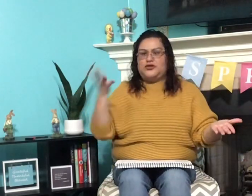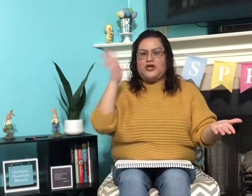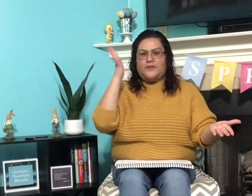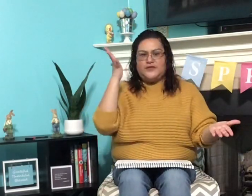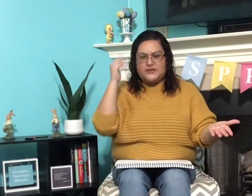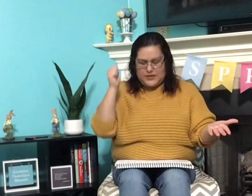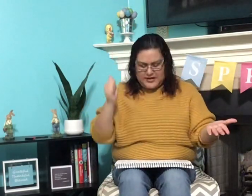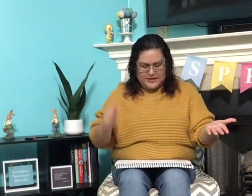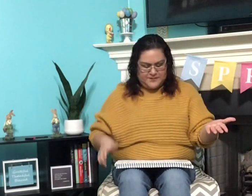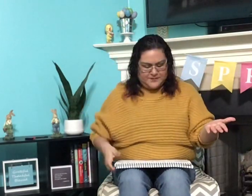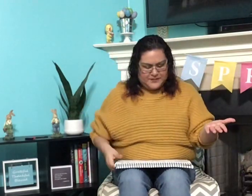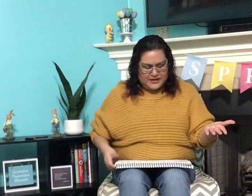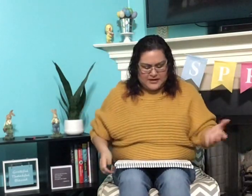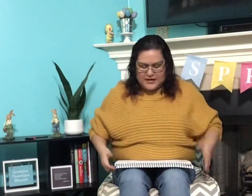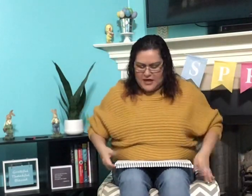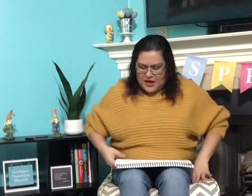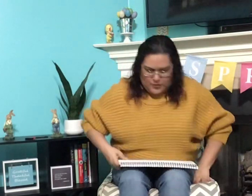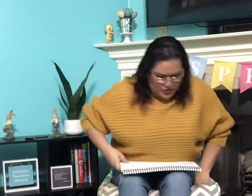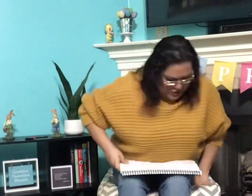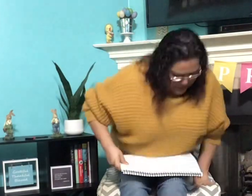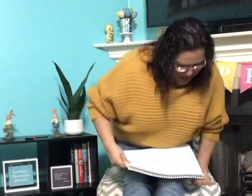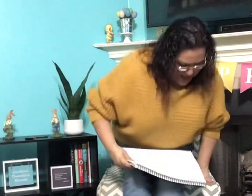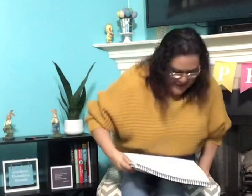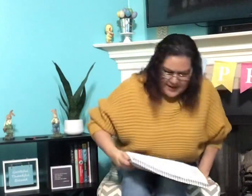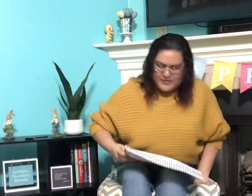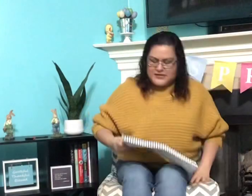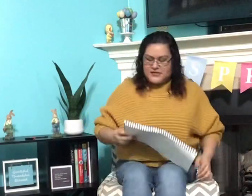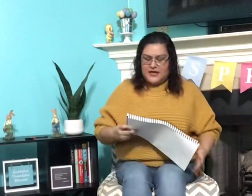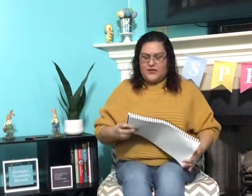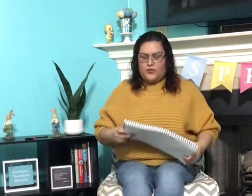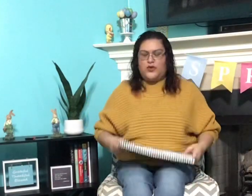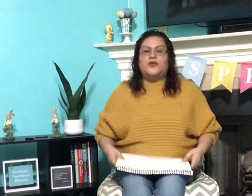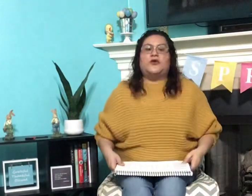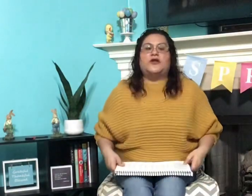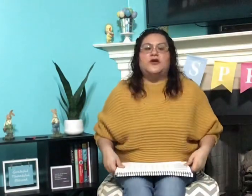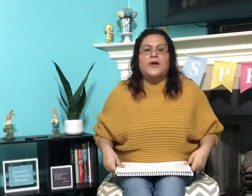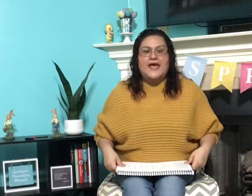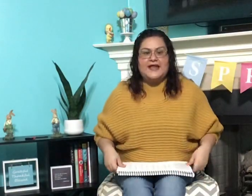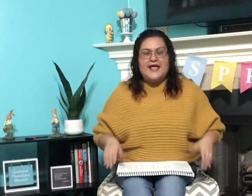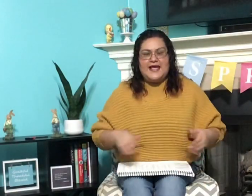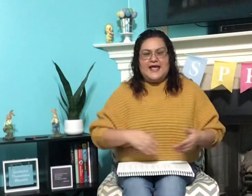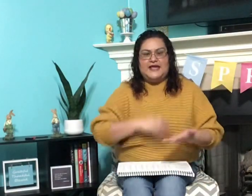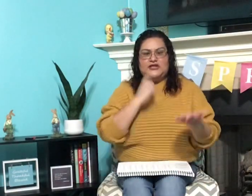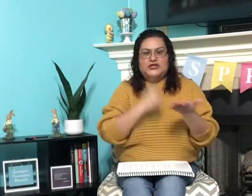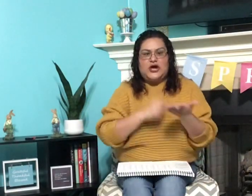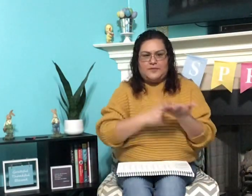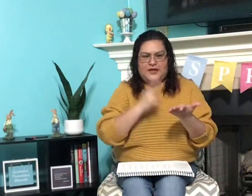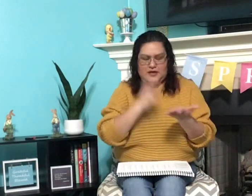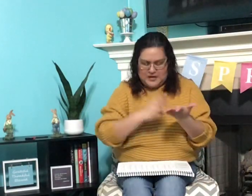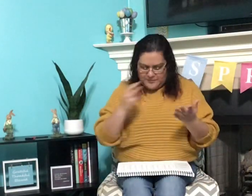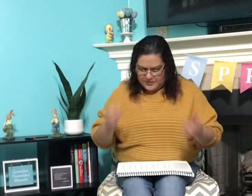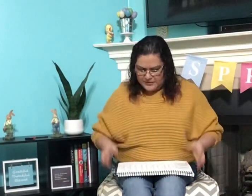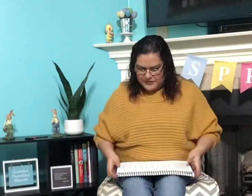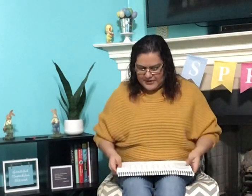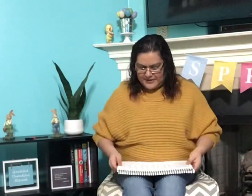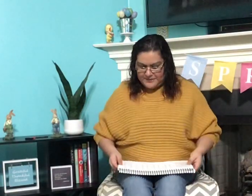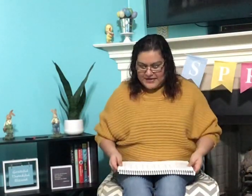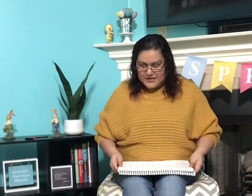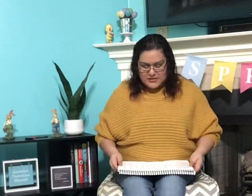choppers ready, okay? And we're going to go ahead and I'm going to say the word, and we're going to go ahead and chop it up, okay? So